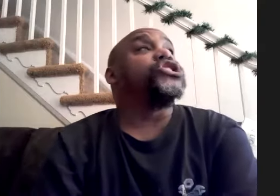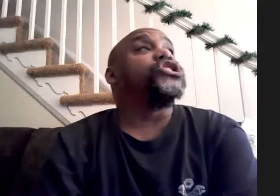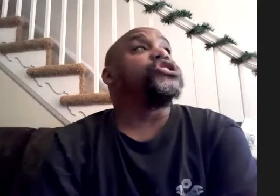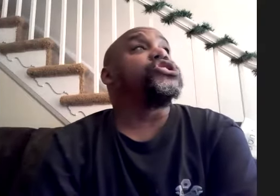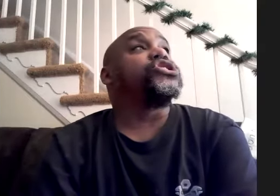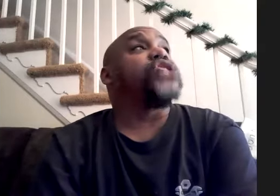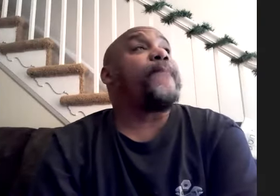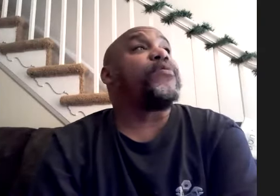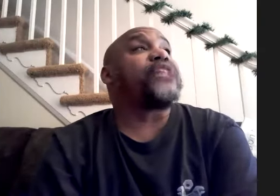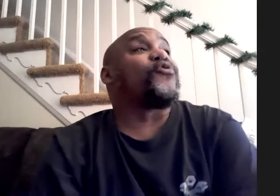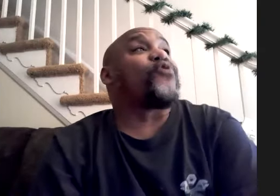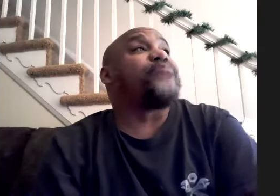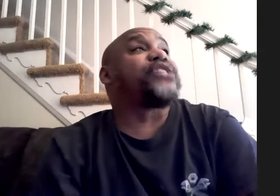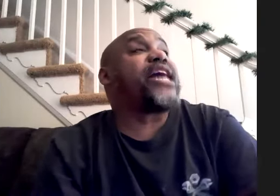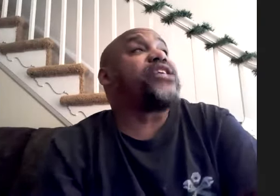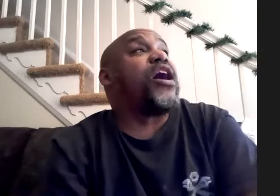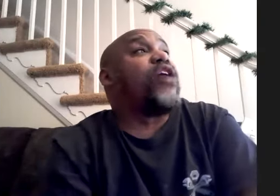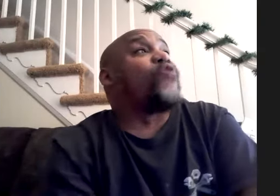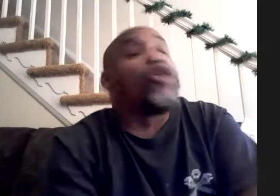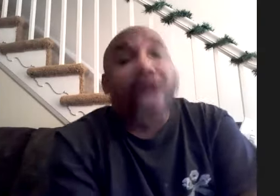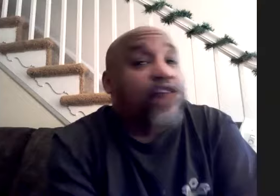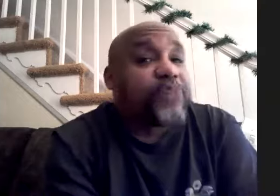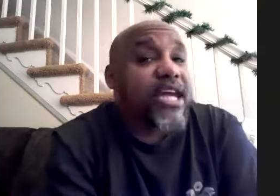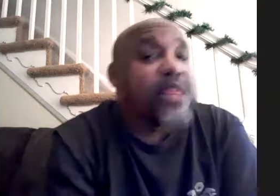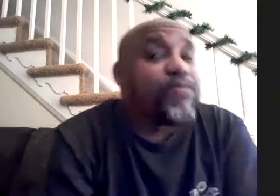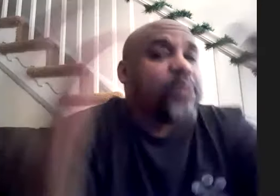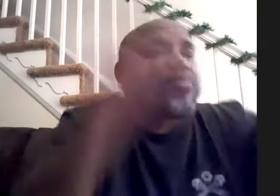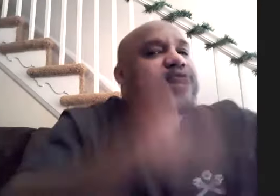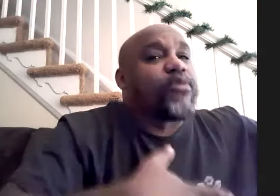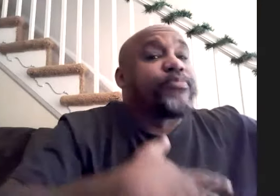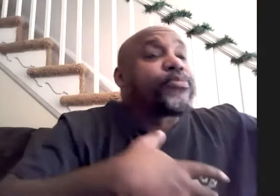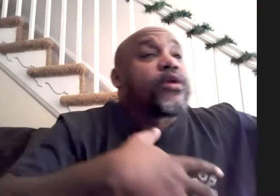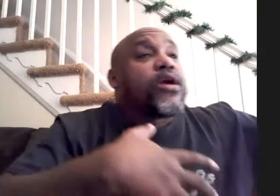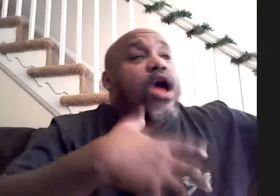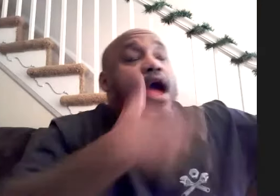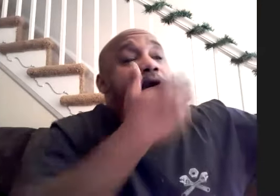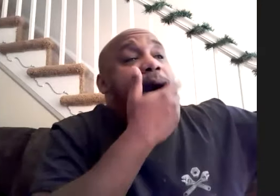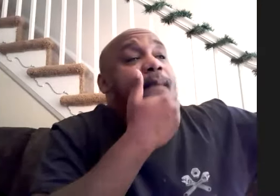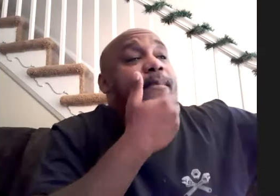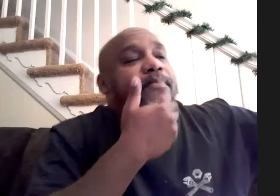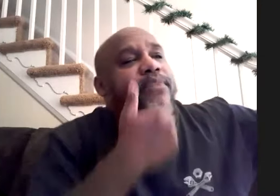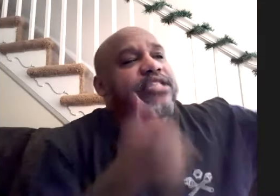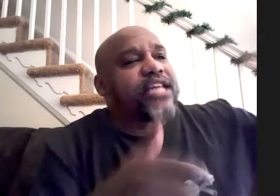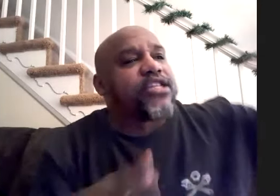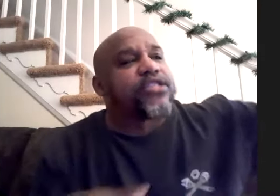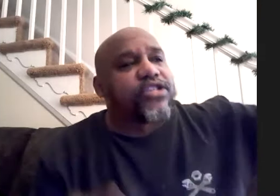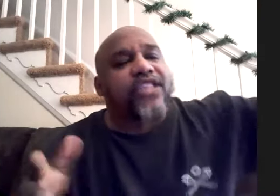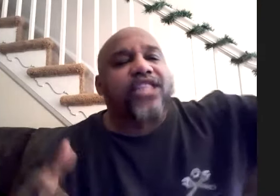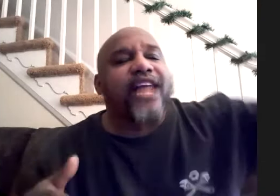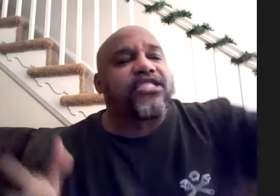uh i played the ram's head uh roadhouse but i didn't play the big room gotcha um because i did the side stage